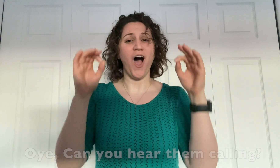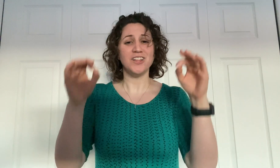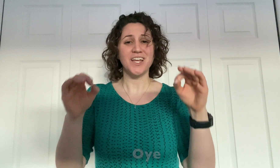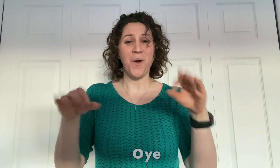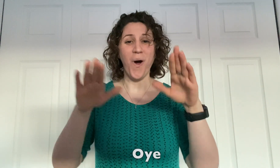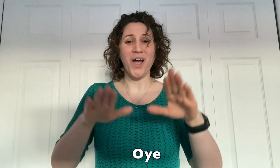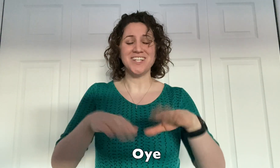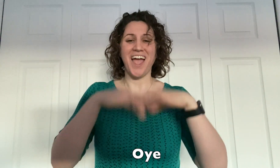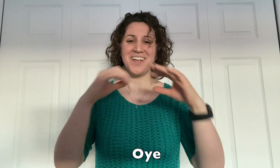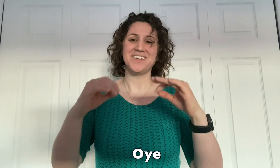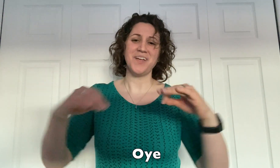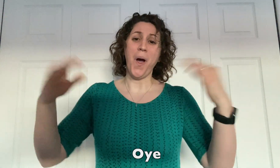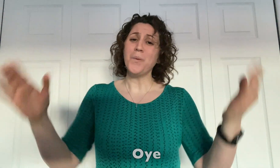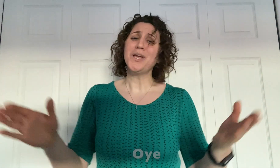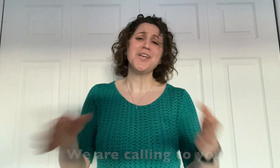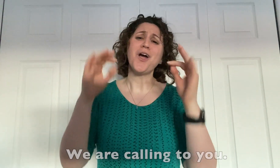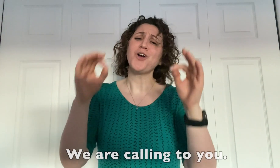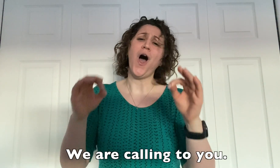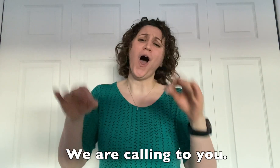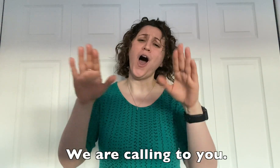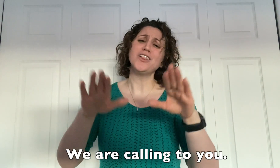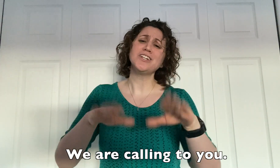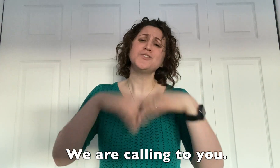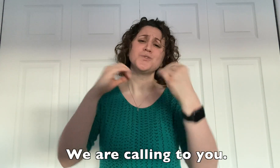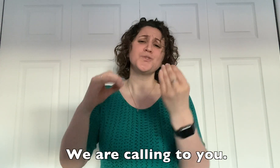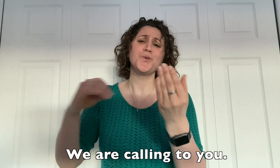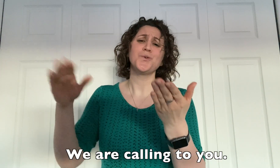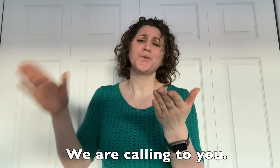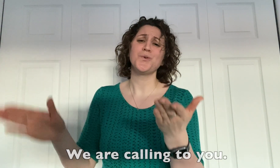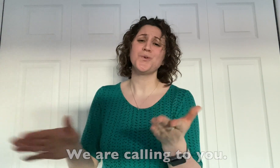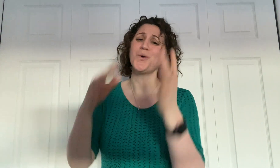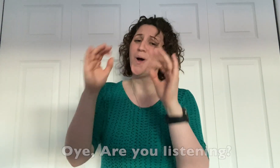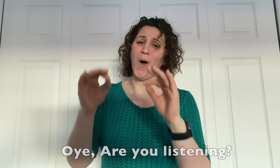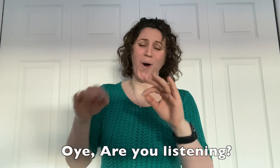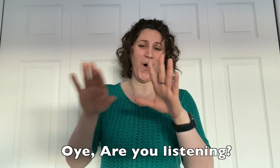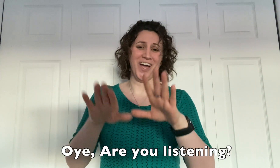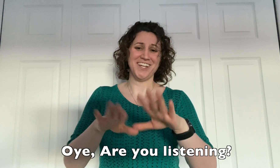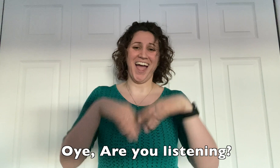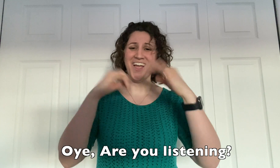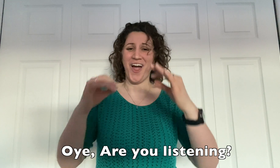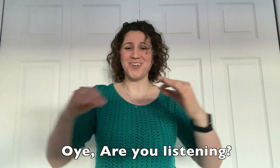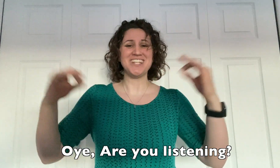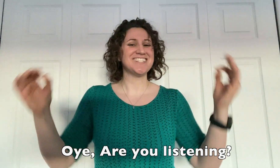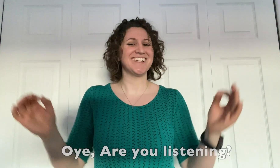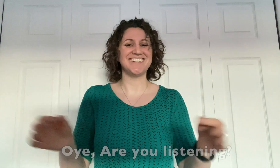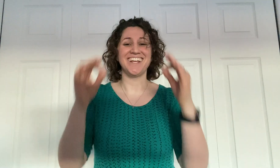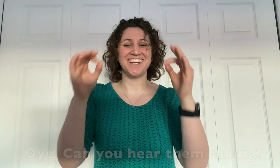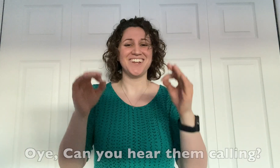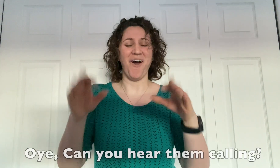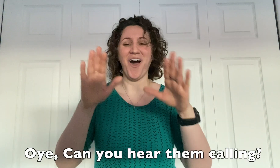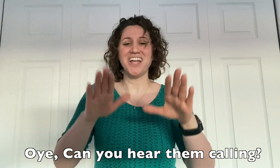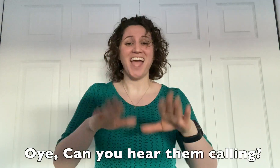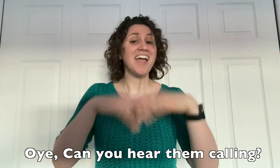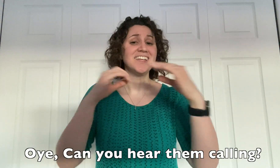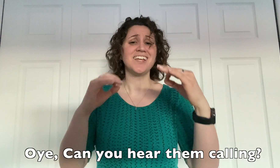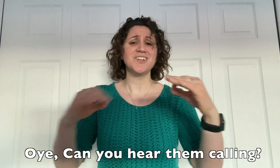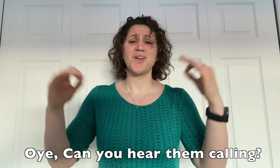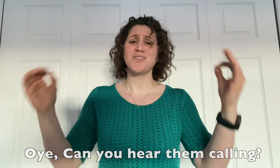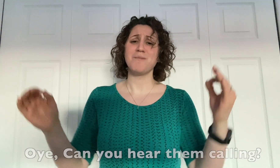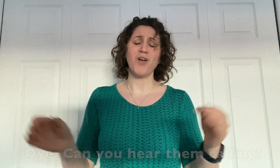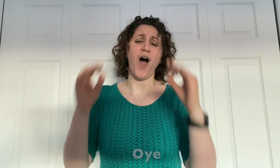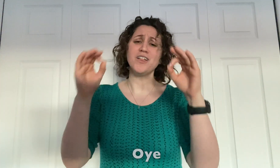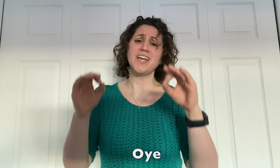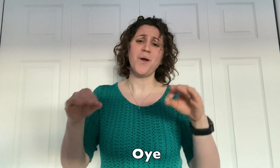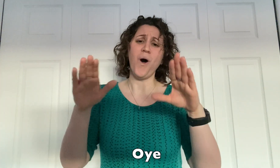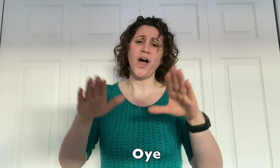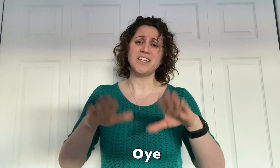hear them calling? Oye, we are calling to you. Oye, are you listening? Oye, can you